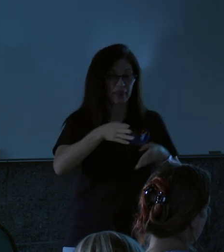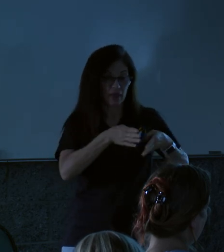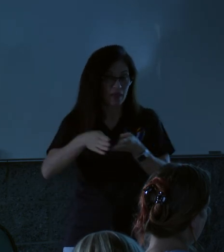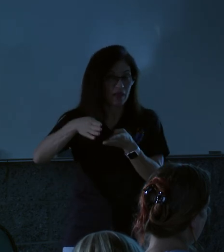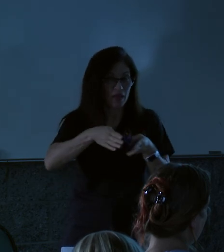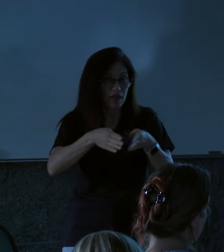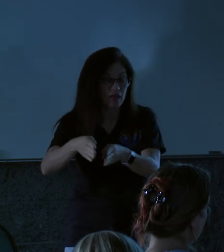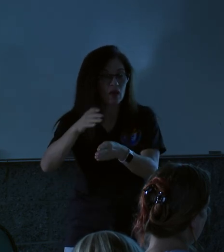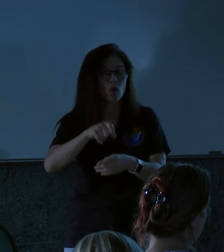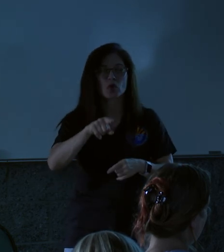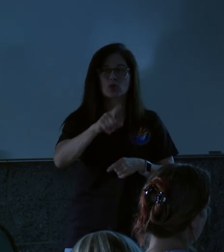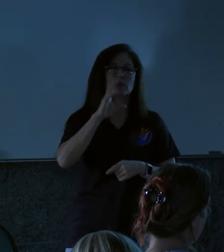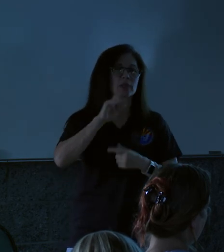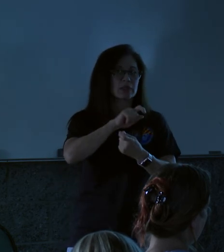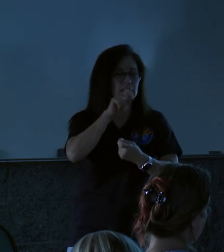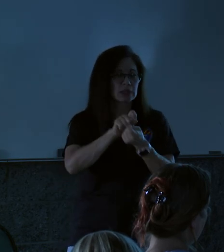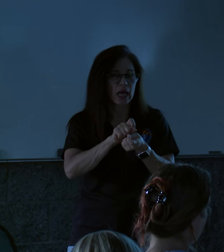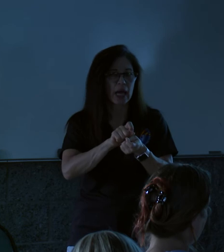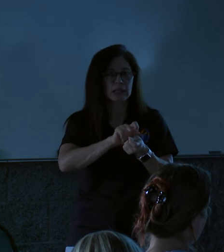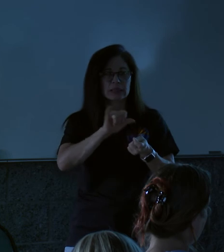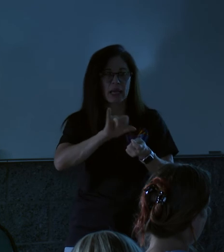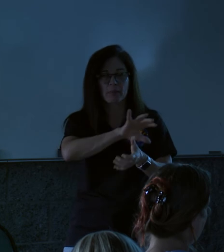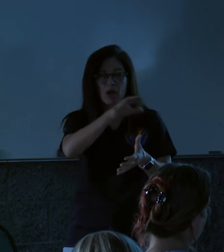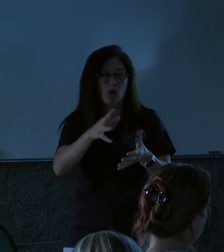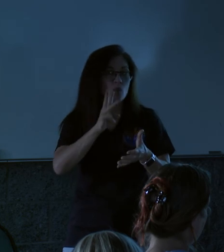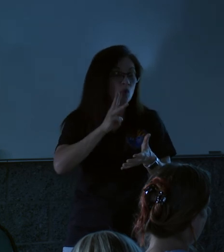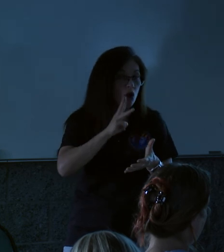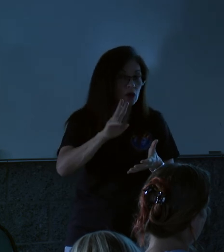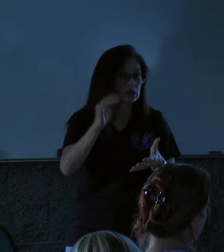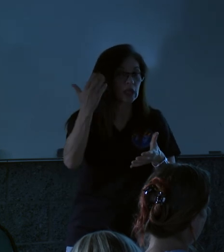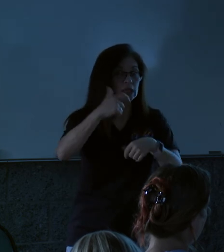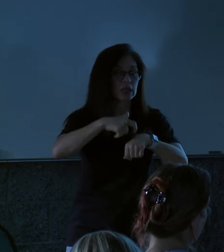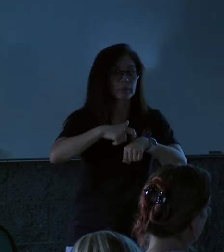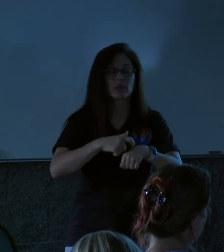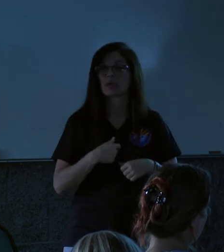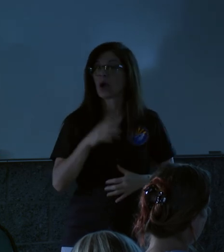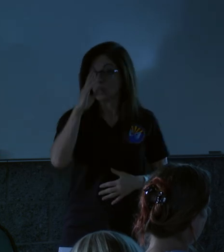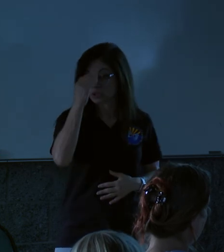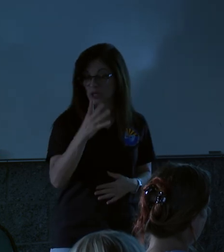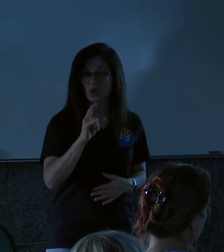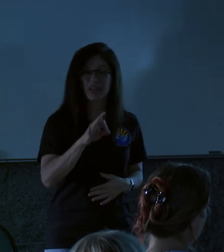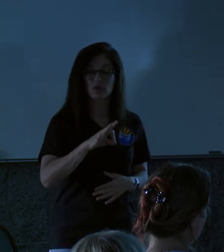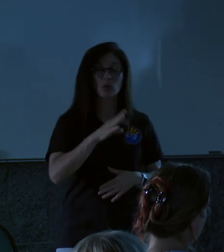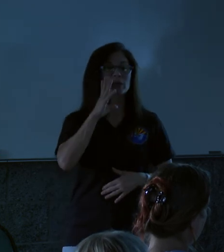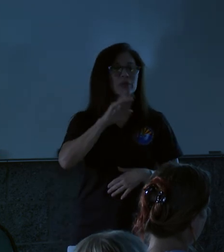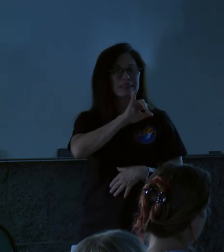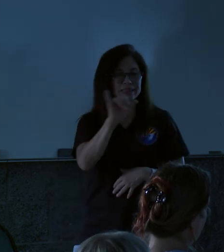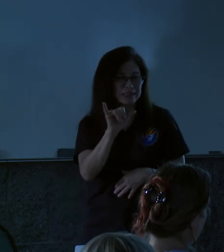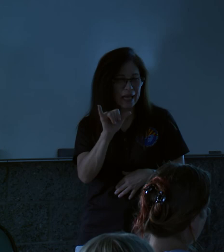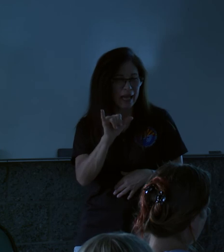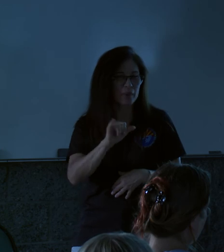time? Did you experience the exact same amount of water as last time? All I would say to you, if you experienced the same amount of